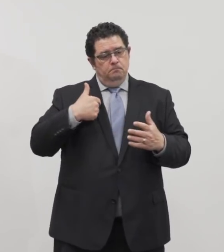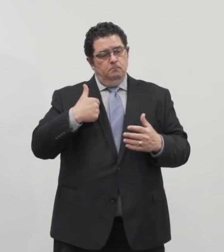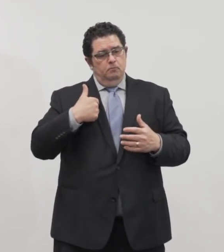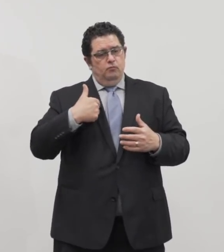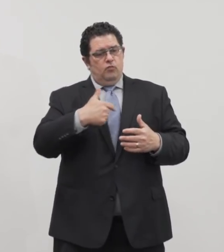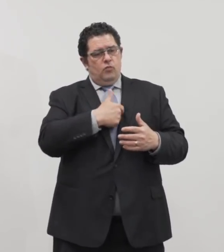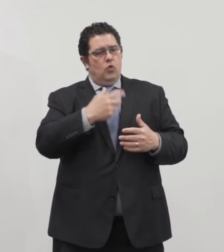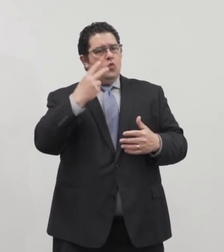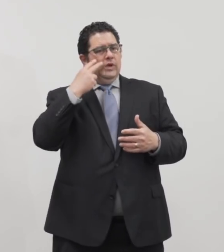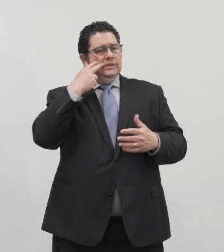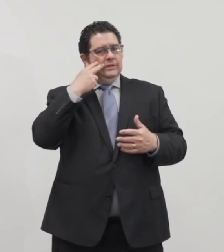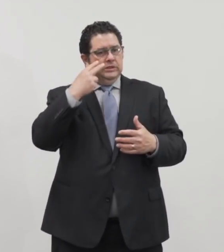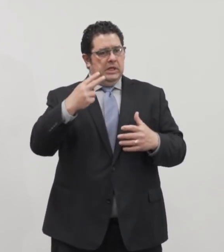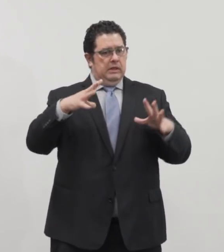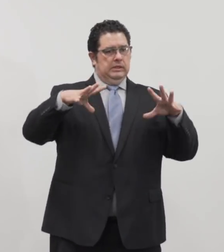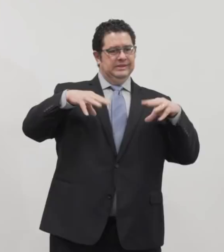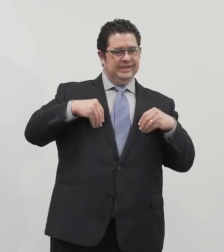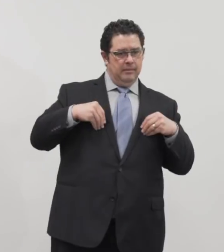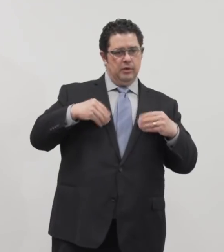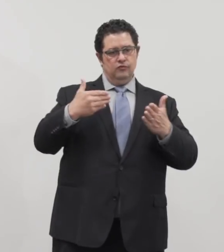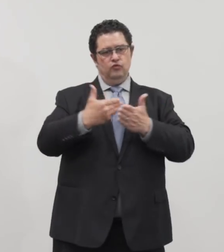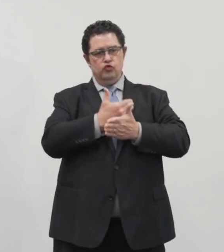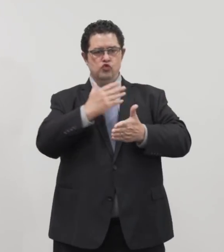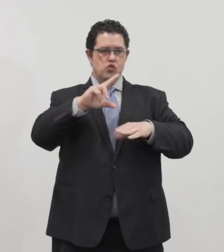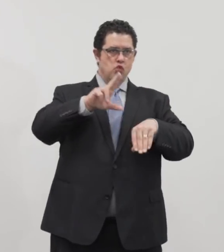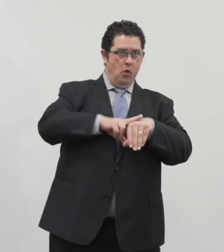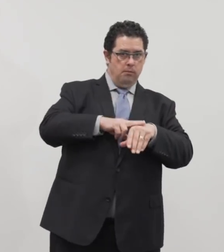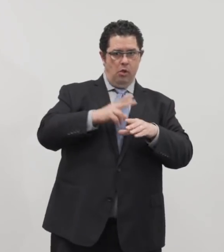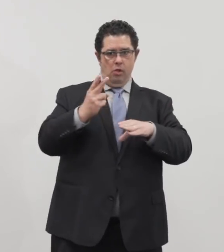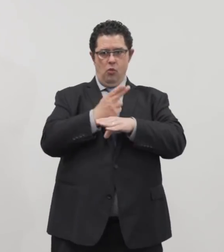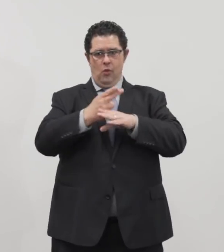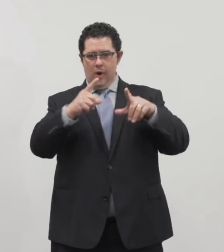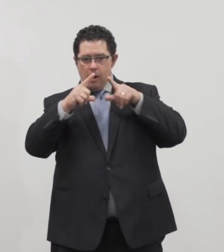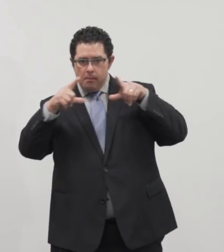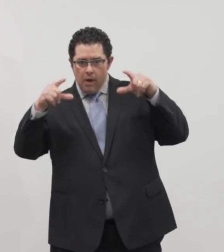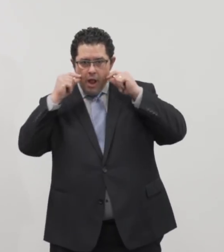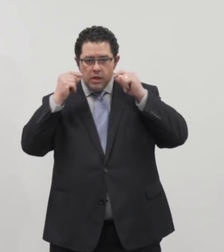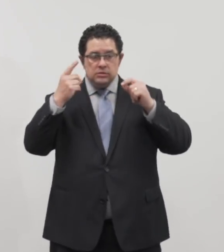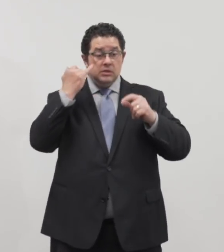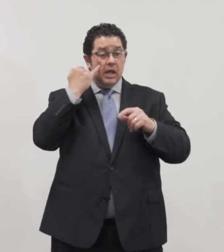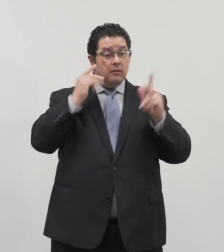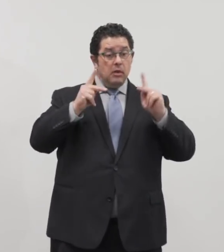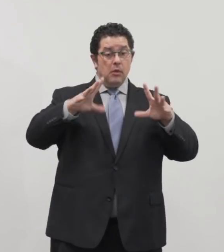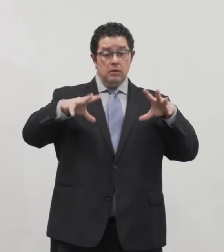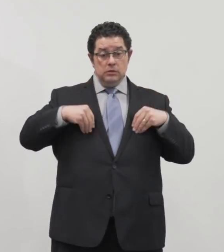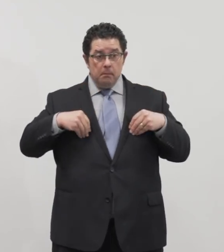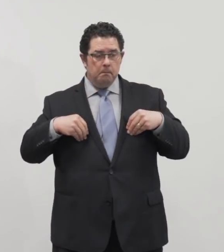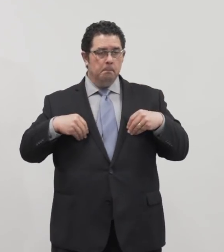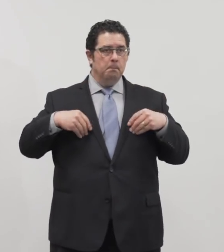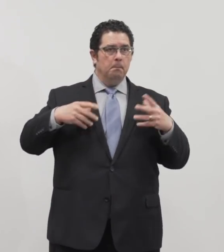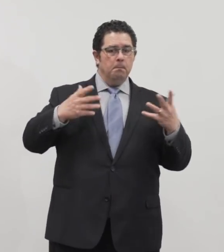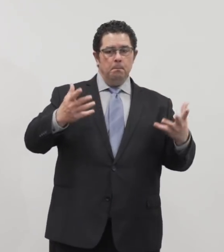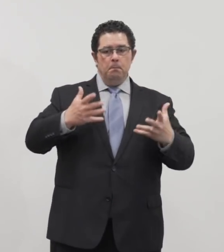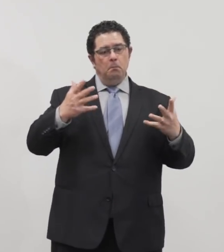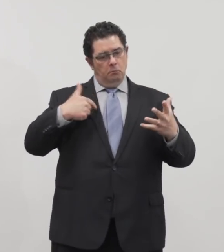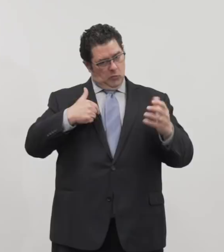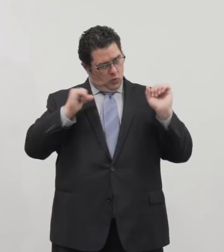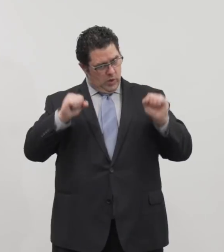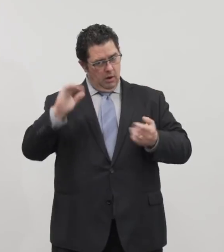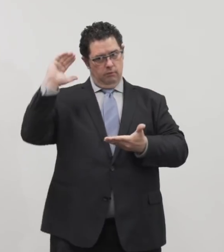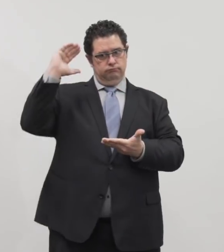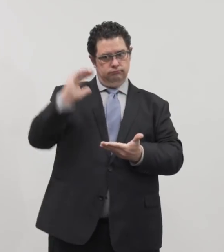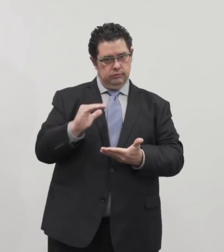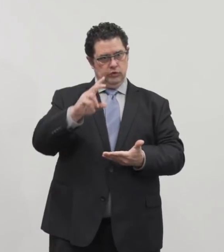of this new normal of social distancing and wearing masks, as we see that acceptance, then we can talk about easing our orders more.